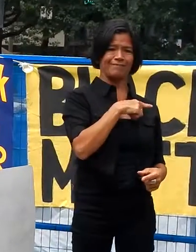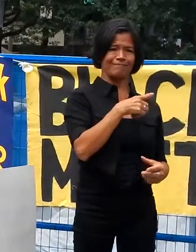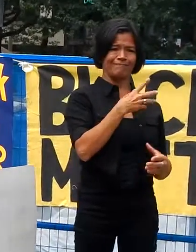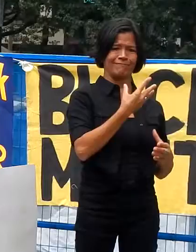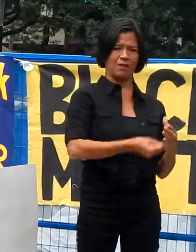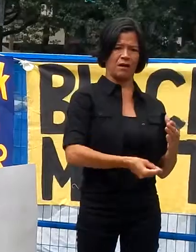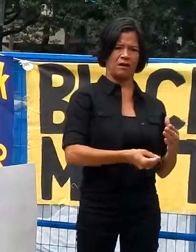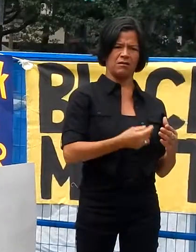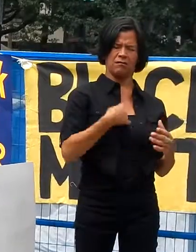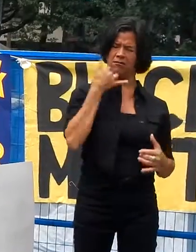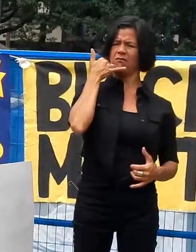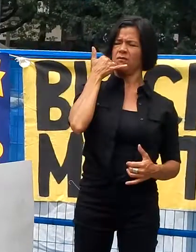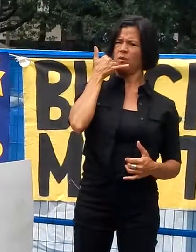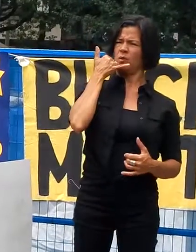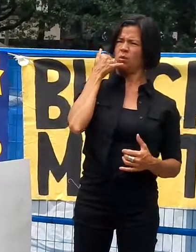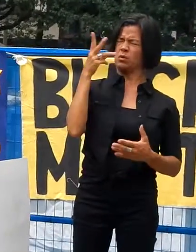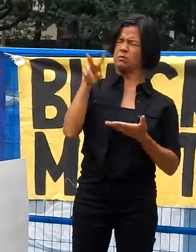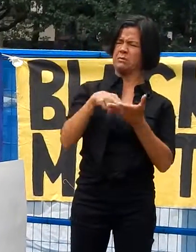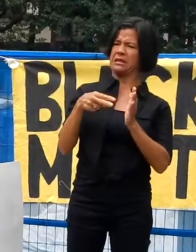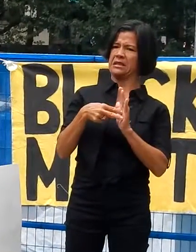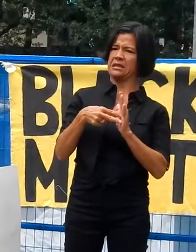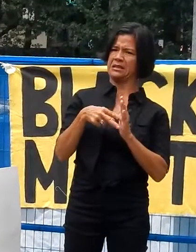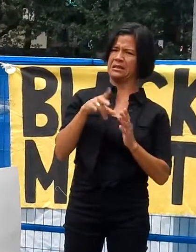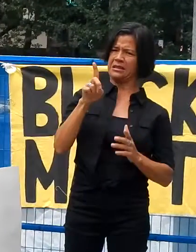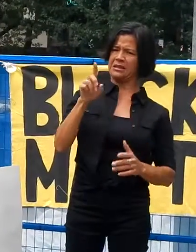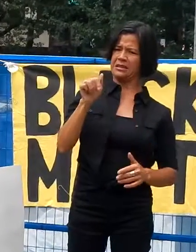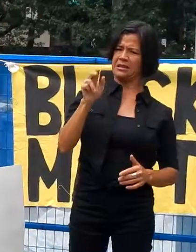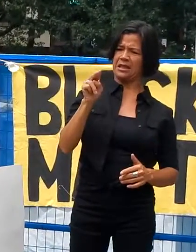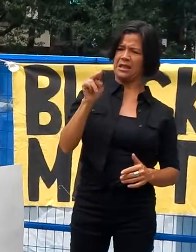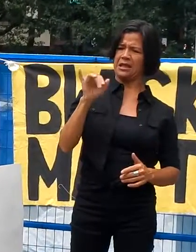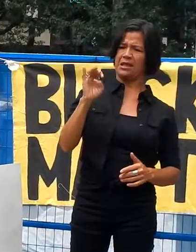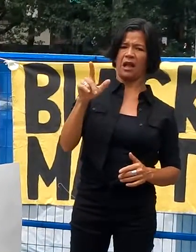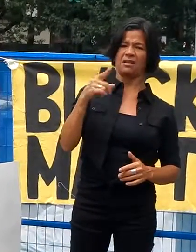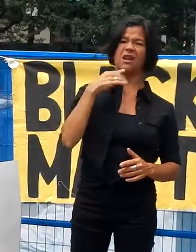I said, what do you mean, Daniel? He said, yeah, that killed our brother.